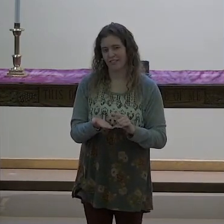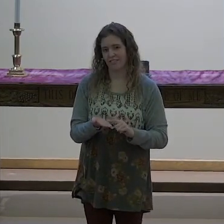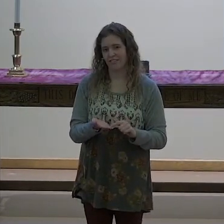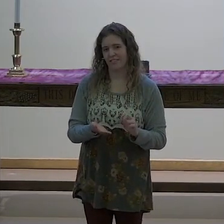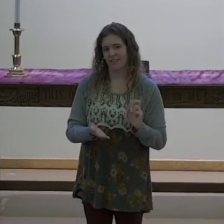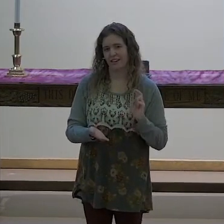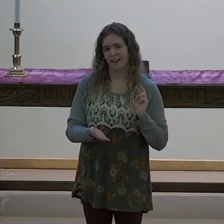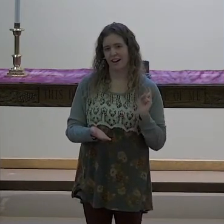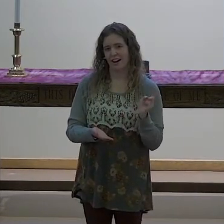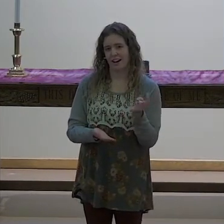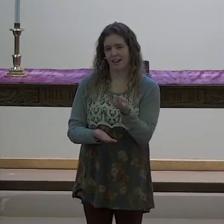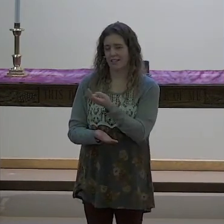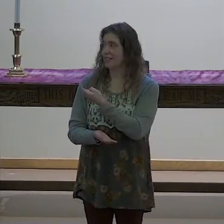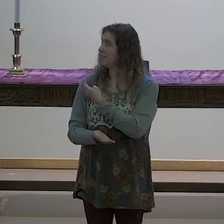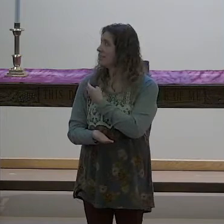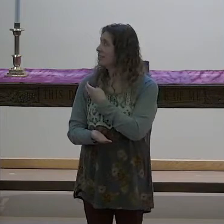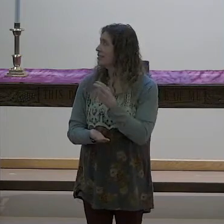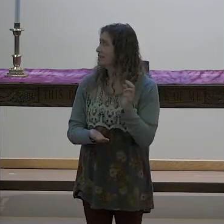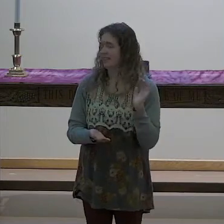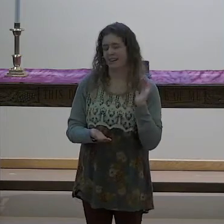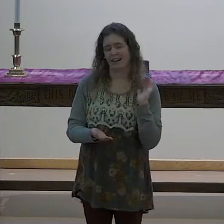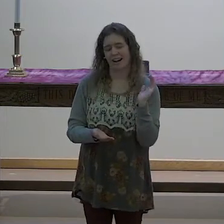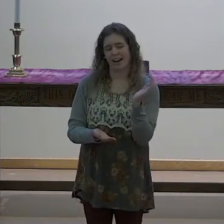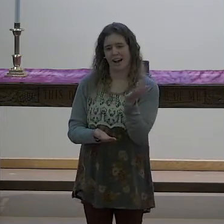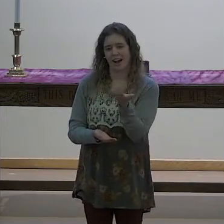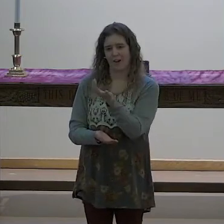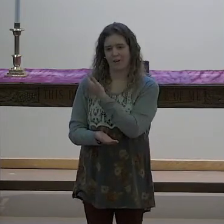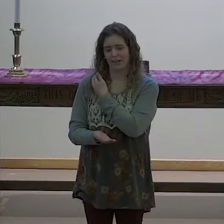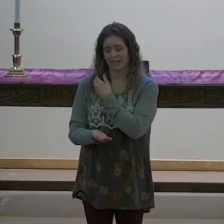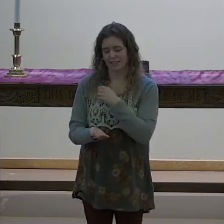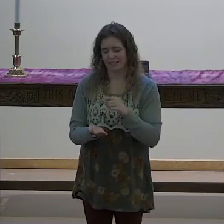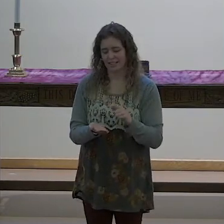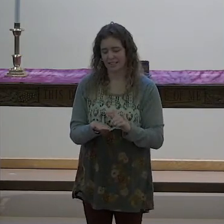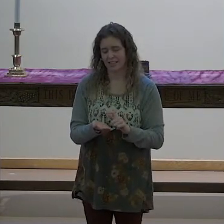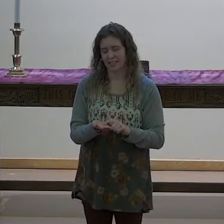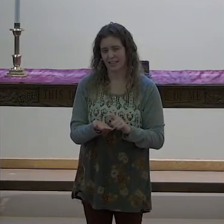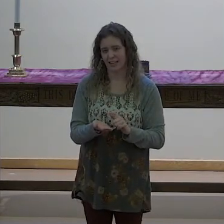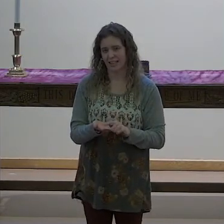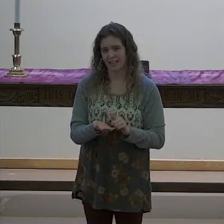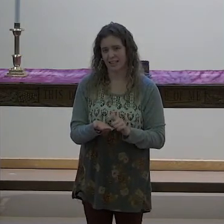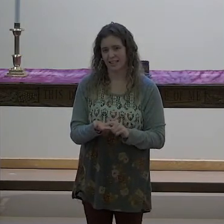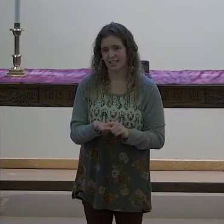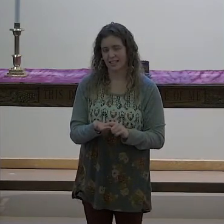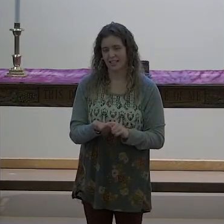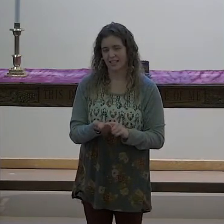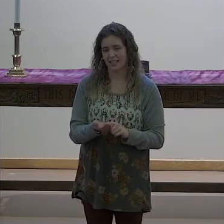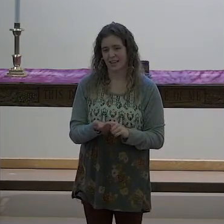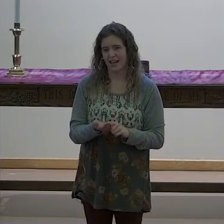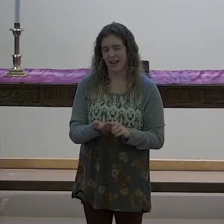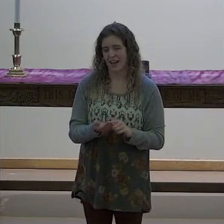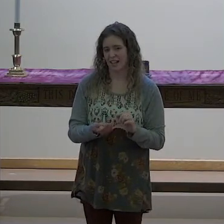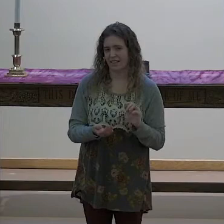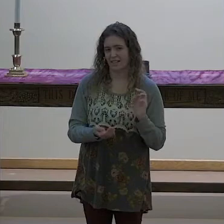us our debts as